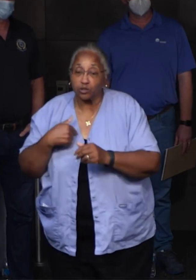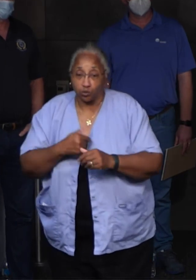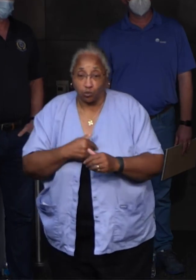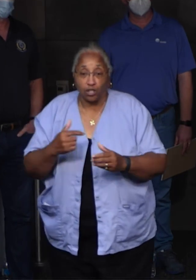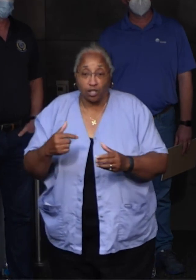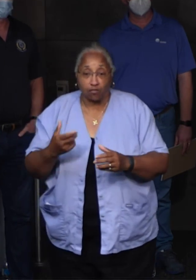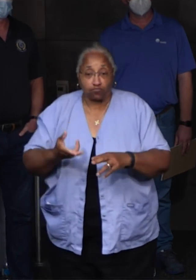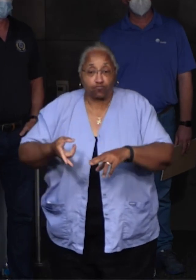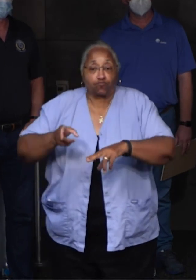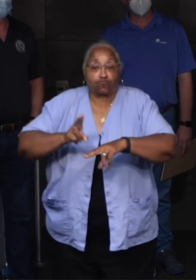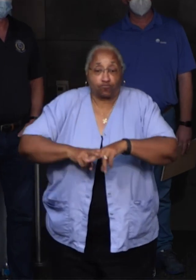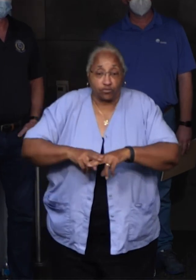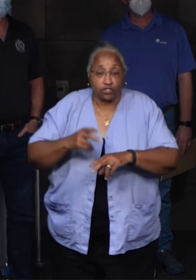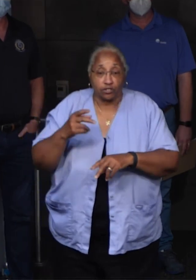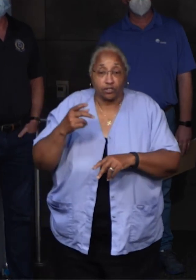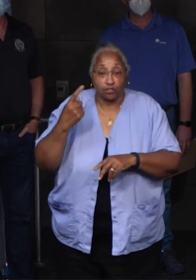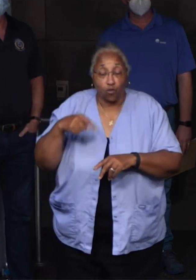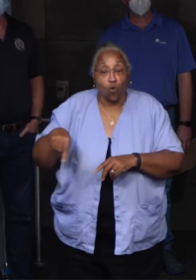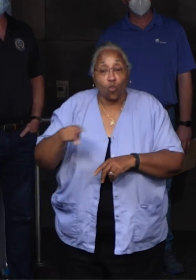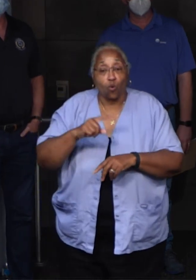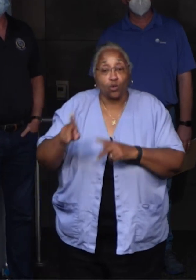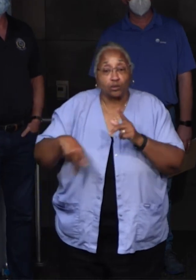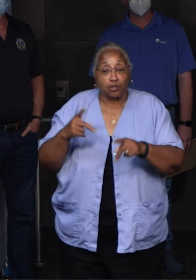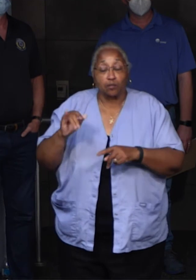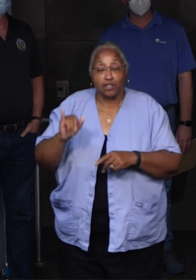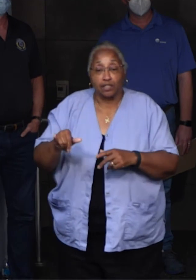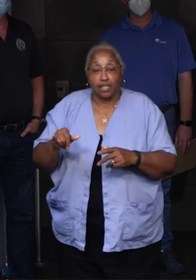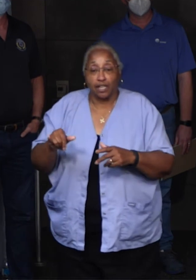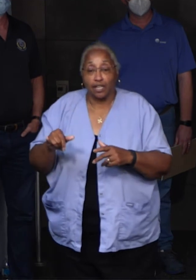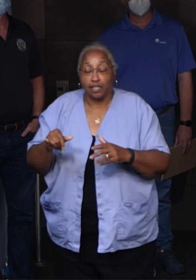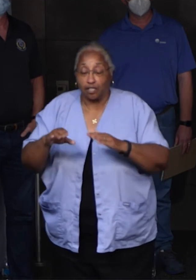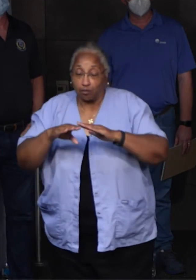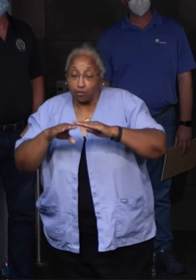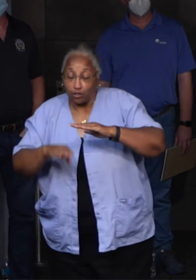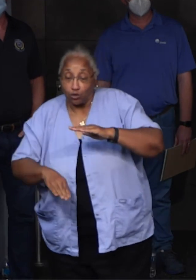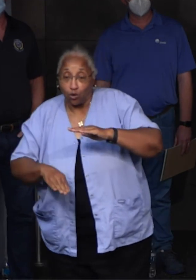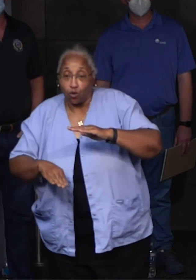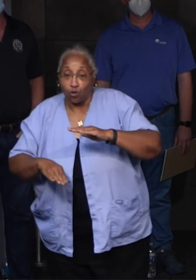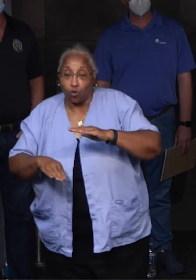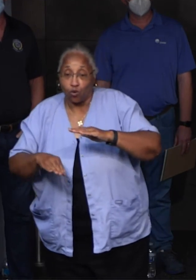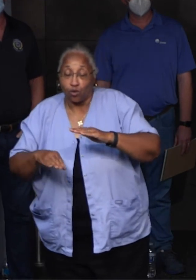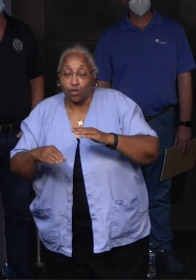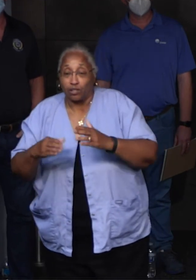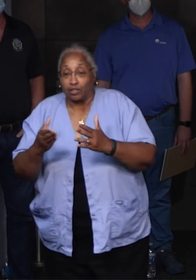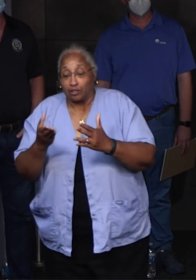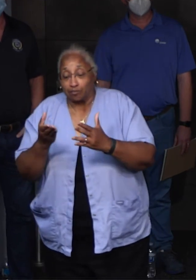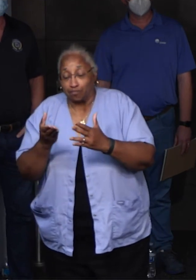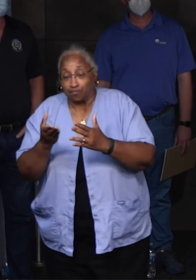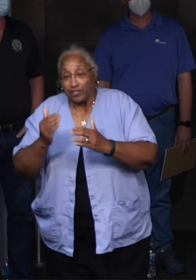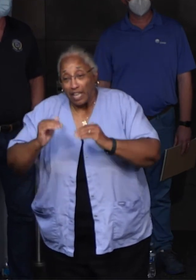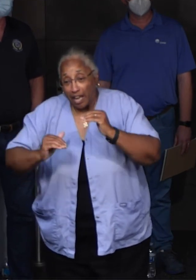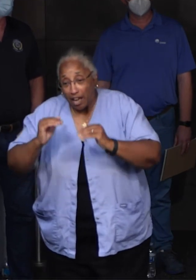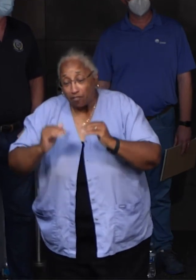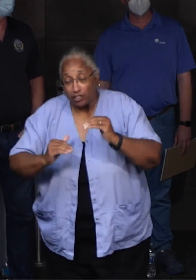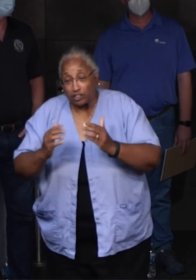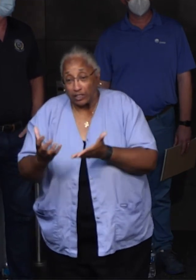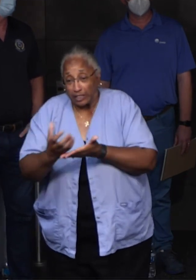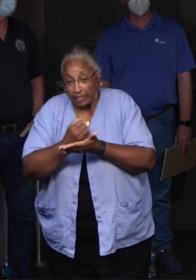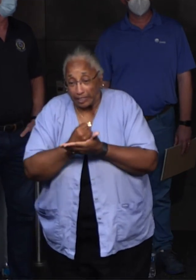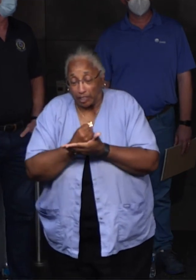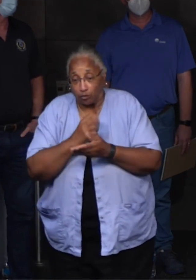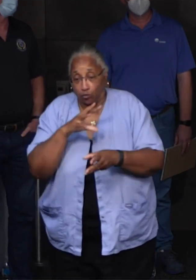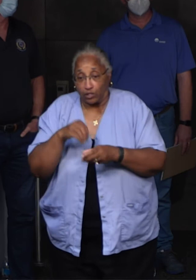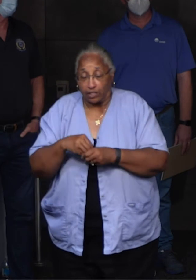fall below the median income in Jefferson Parish. And so I'm glad to announce